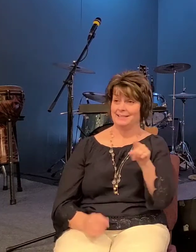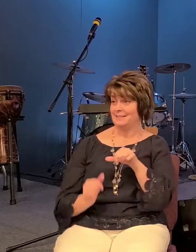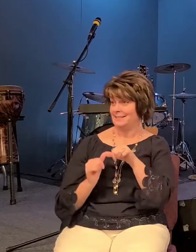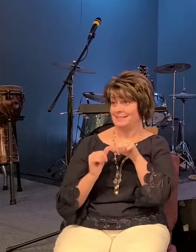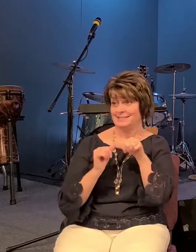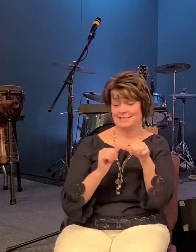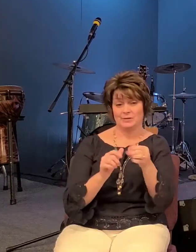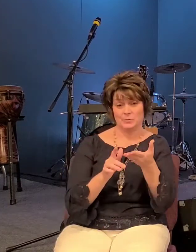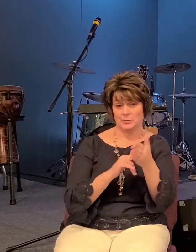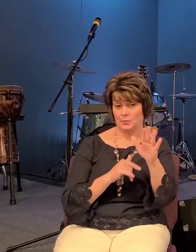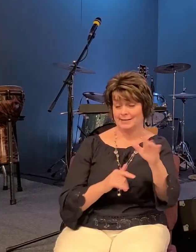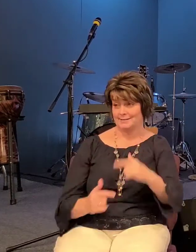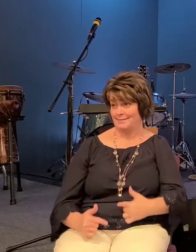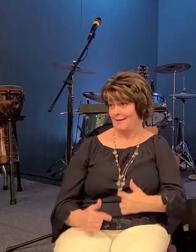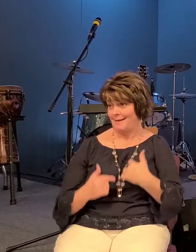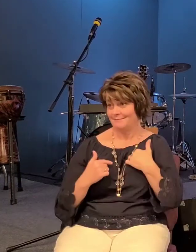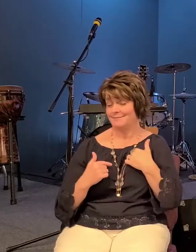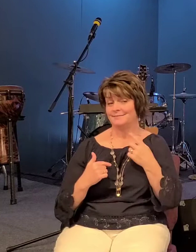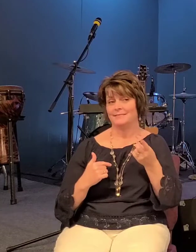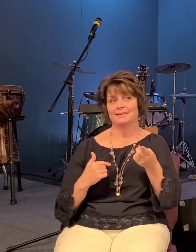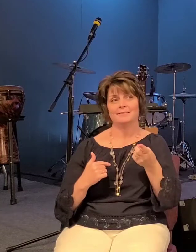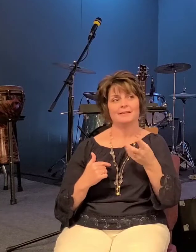life and and we just recently